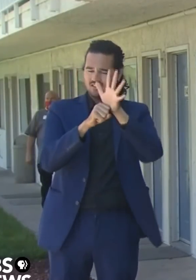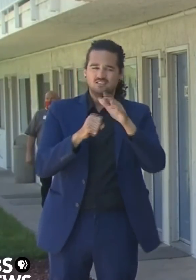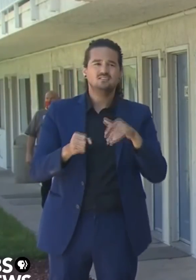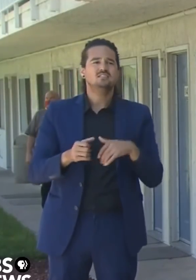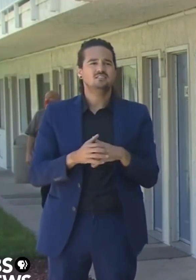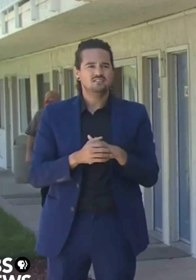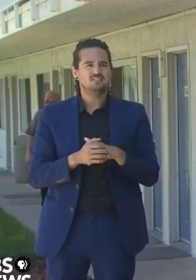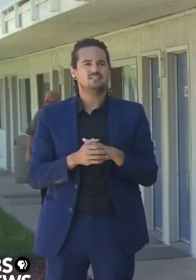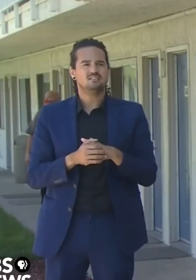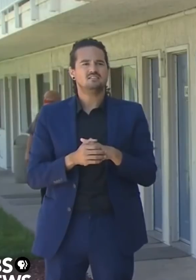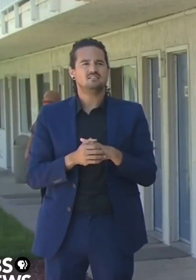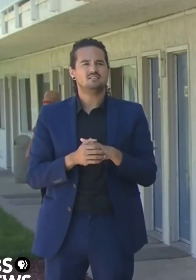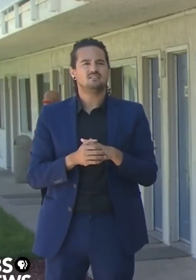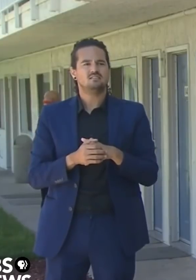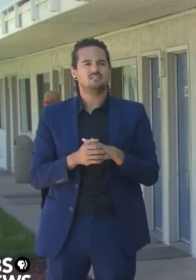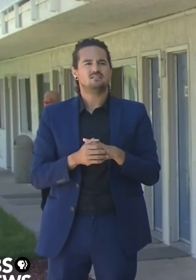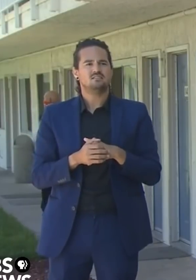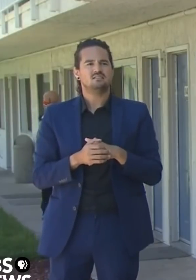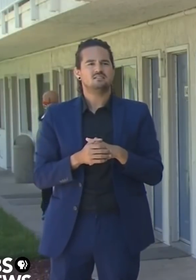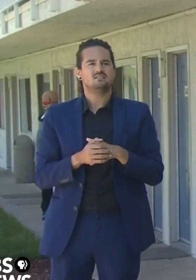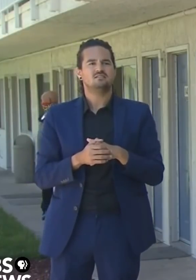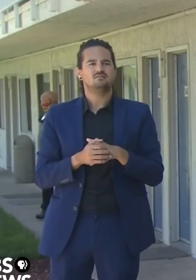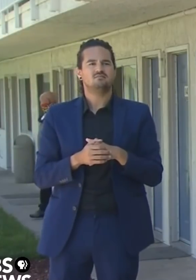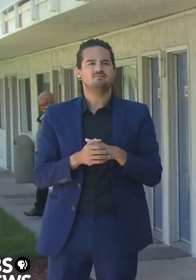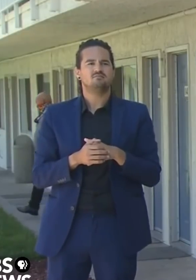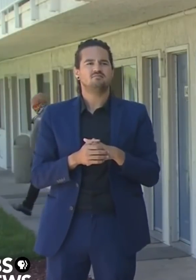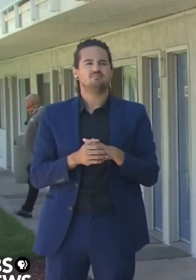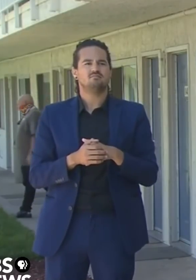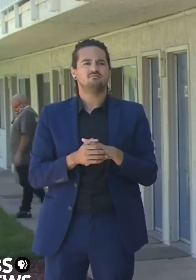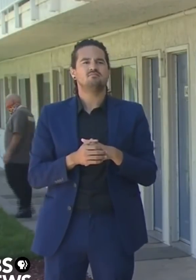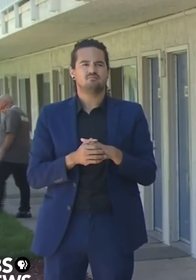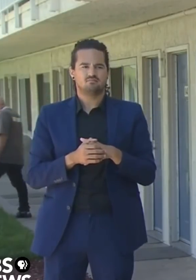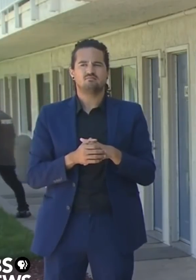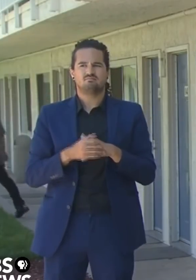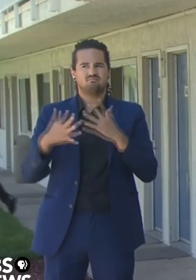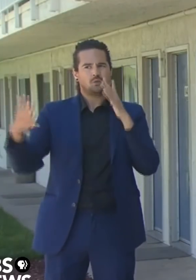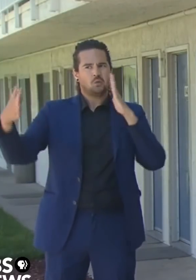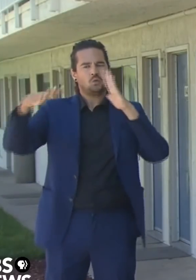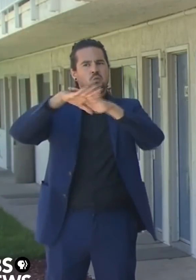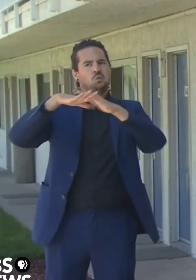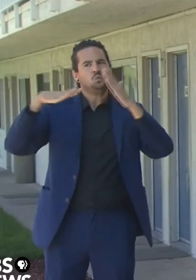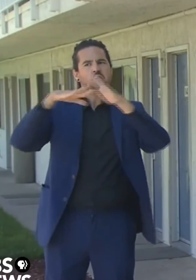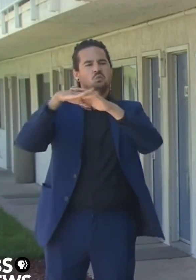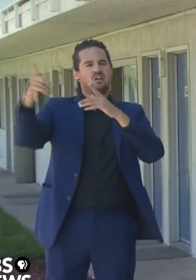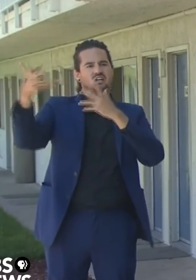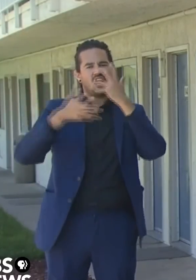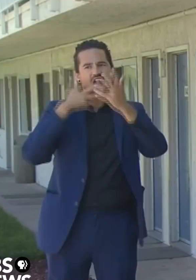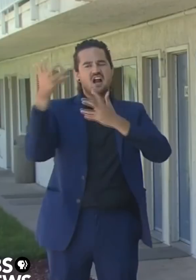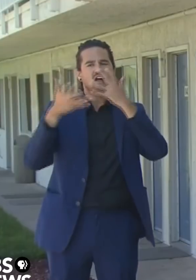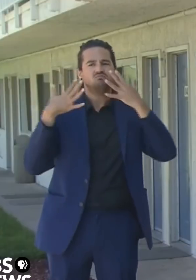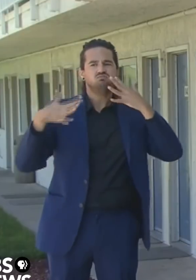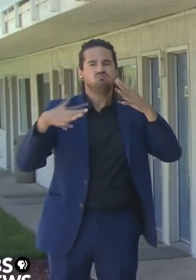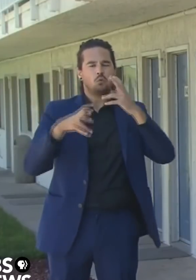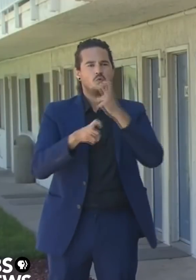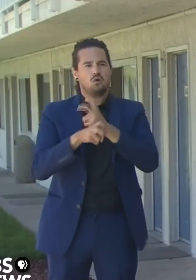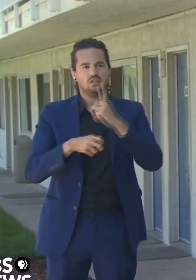response with some of the activities in the past. Look forward to following more fully up on that question.